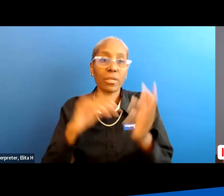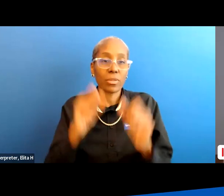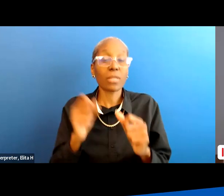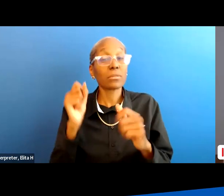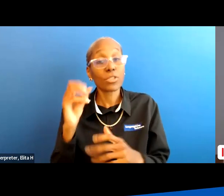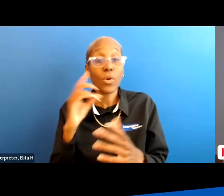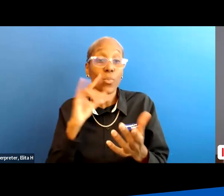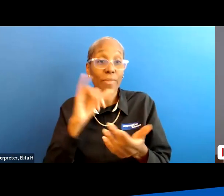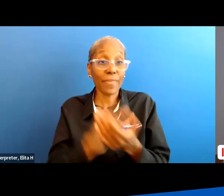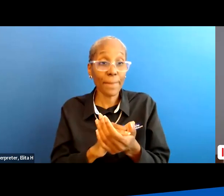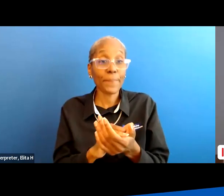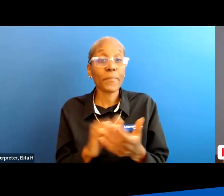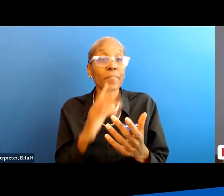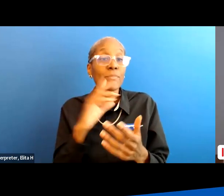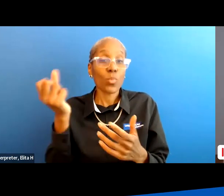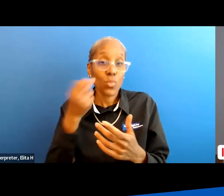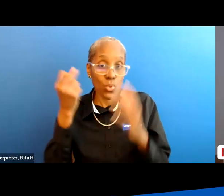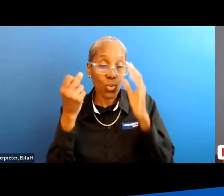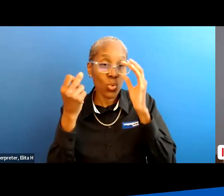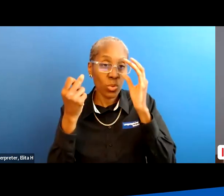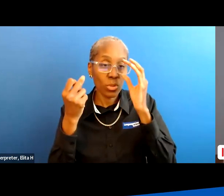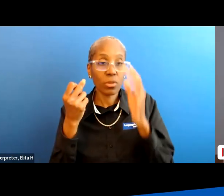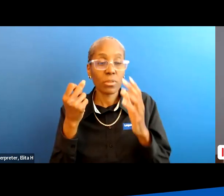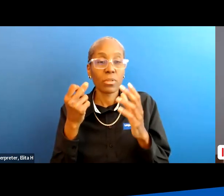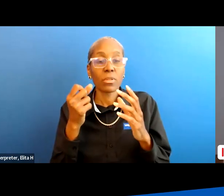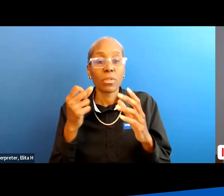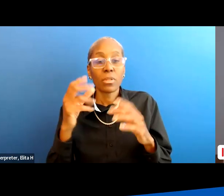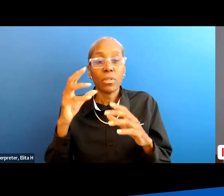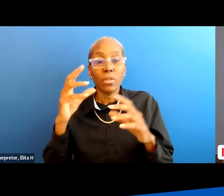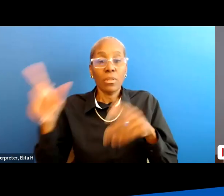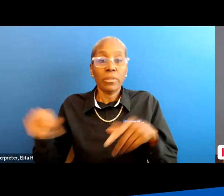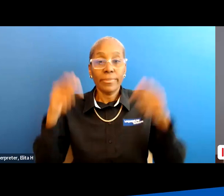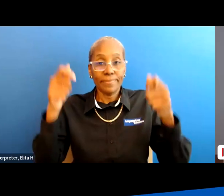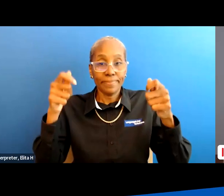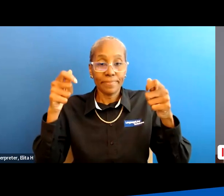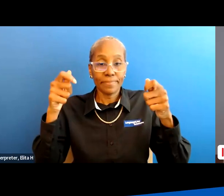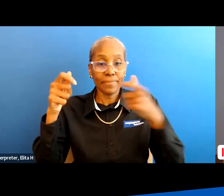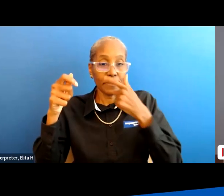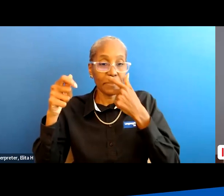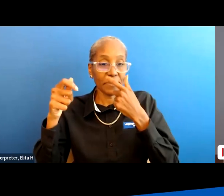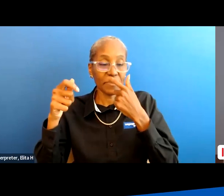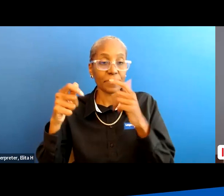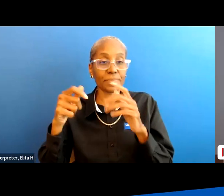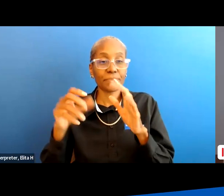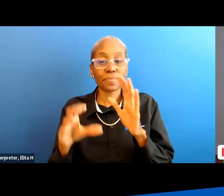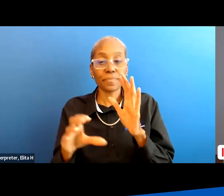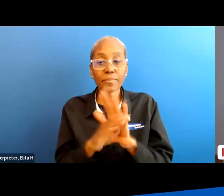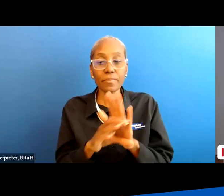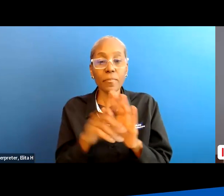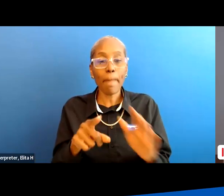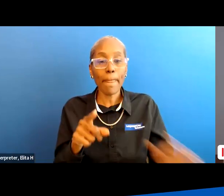on that note i'm going to hold up get out your your cameras gonna i'm gonna hold out this um